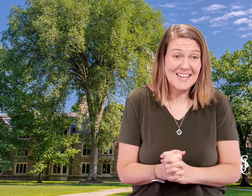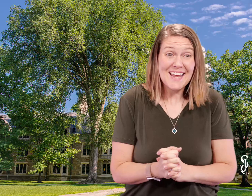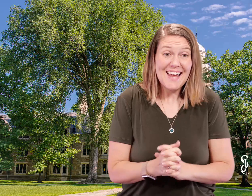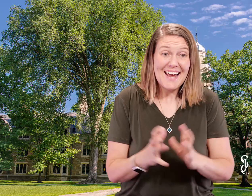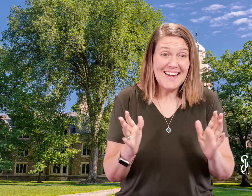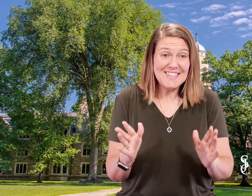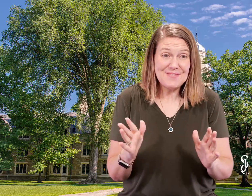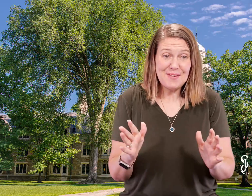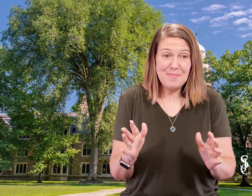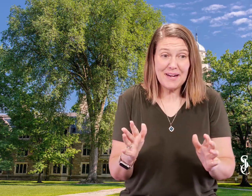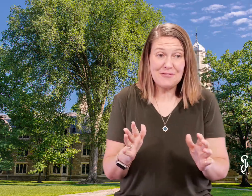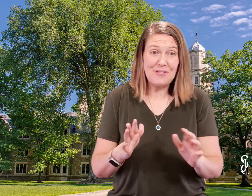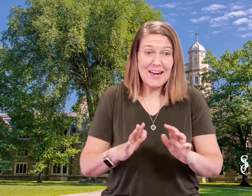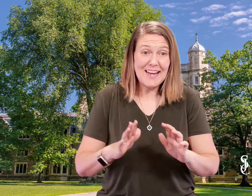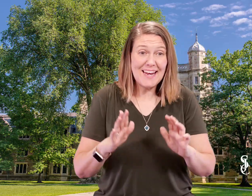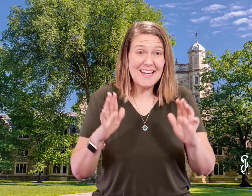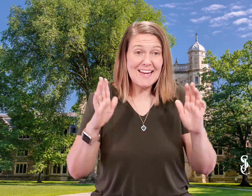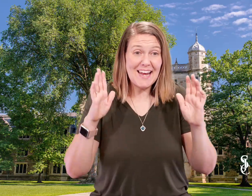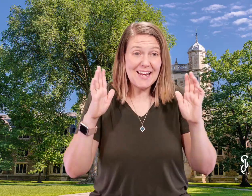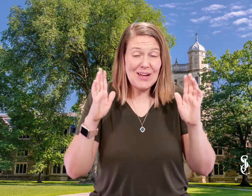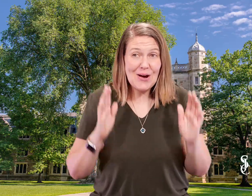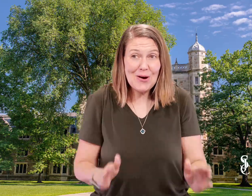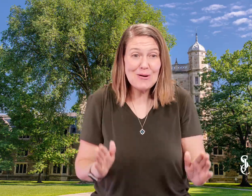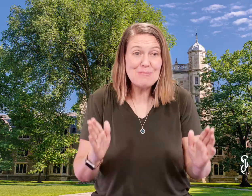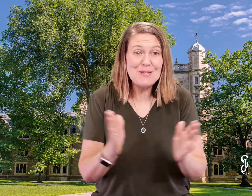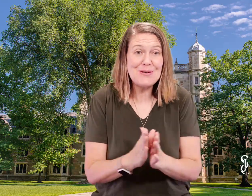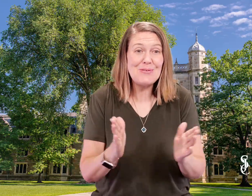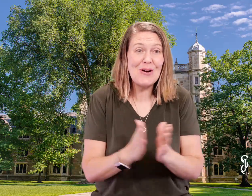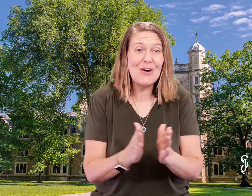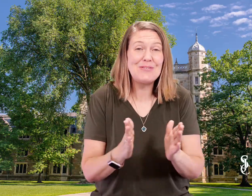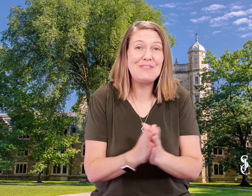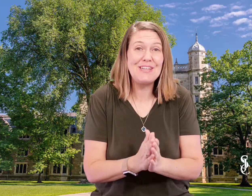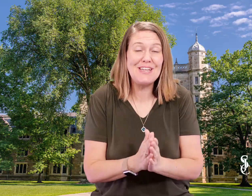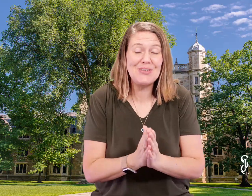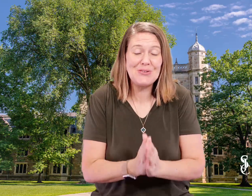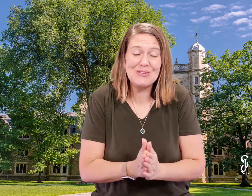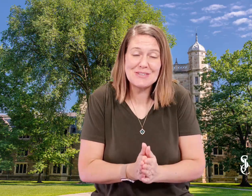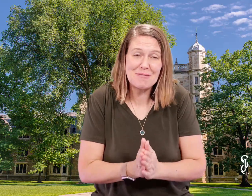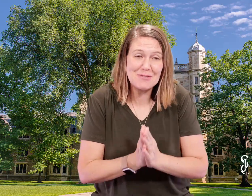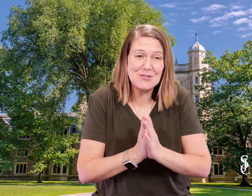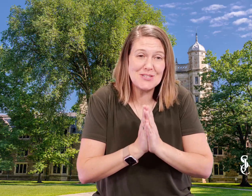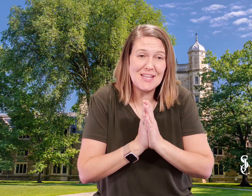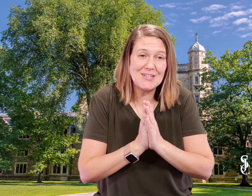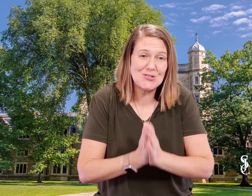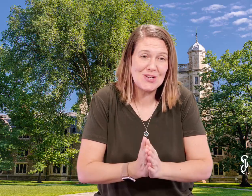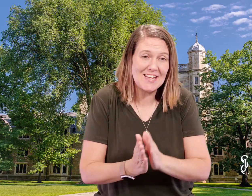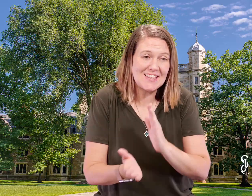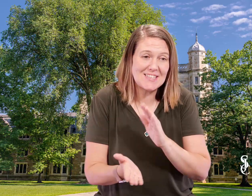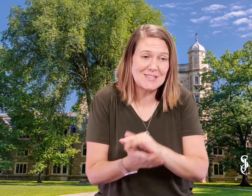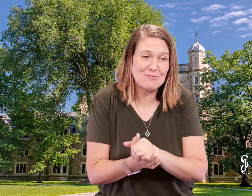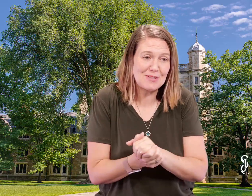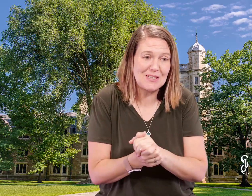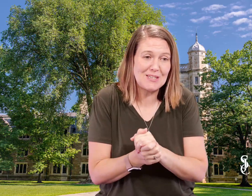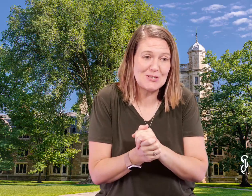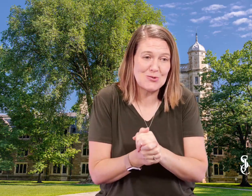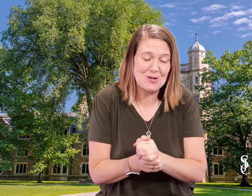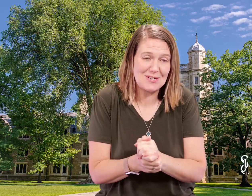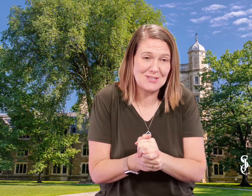Hi, it's Feedback Friday, and I hope you are feeling the cooler temperatures and enjoying it. This is really short. So